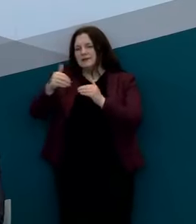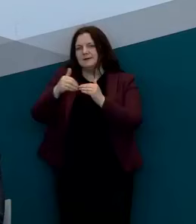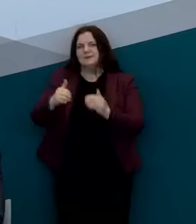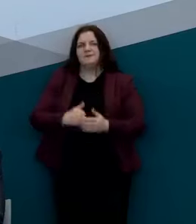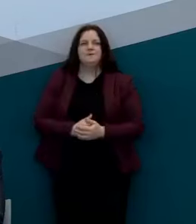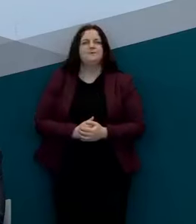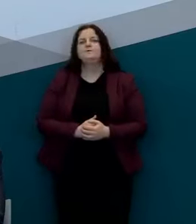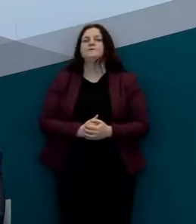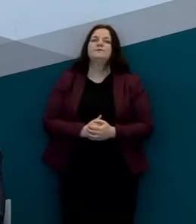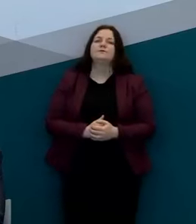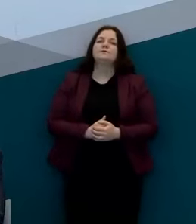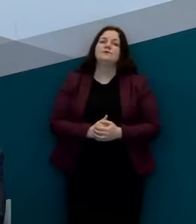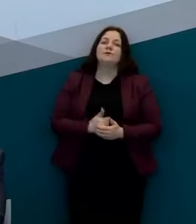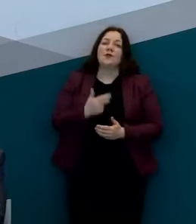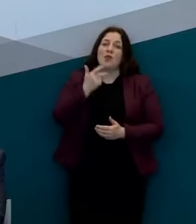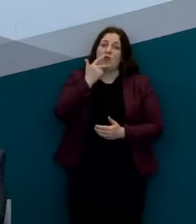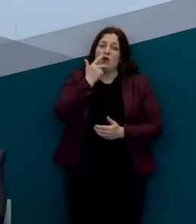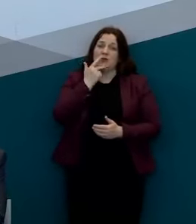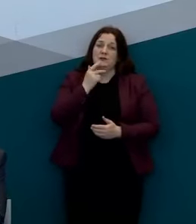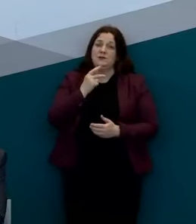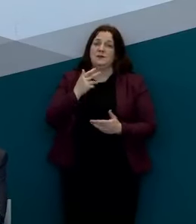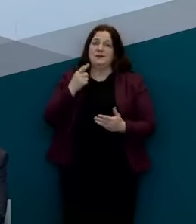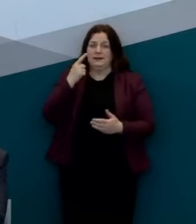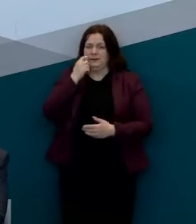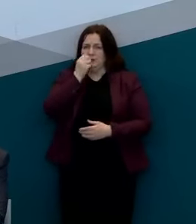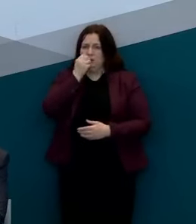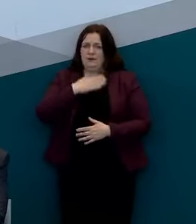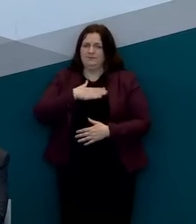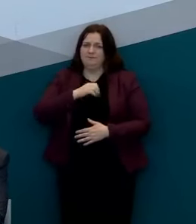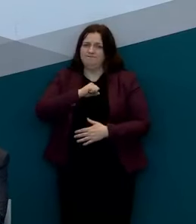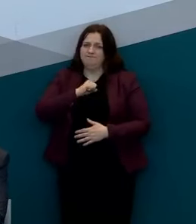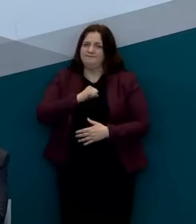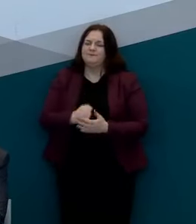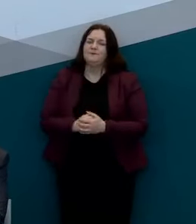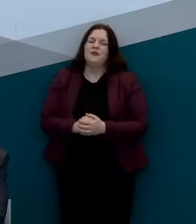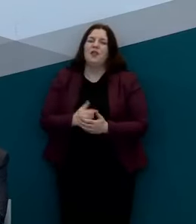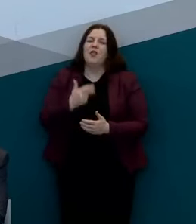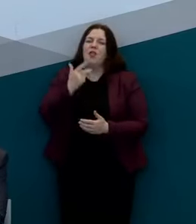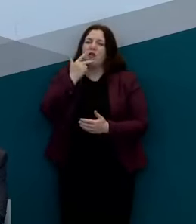the third thing that we're monitoring excuse me the third thing that we're monitoring